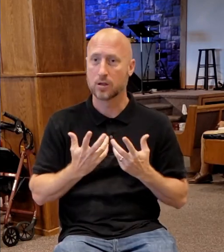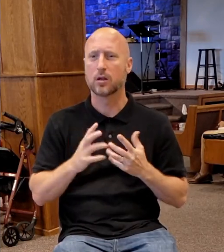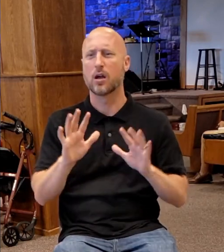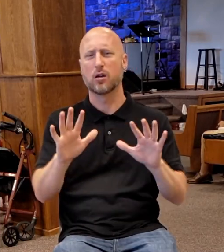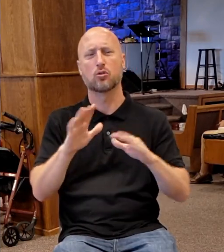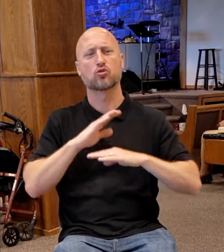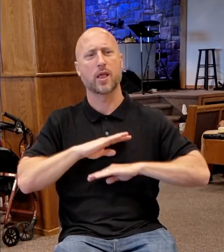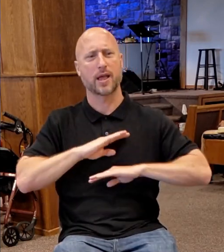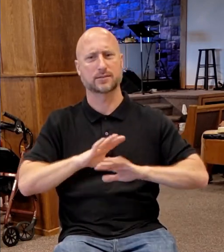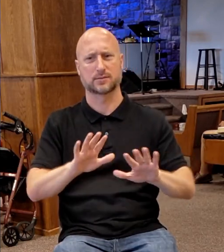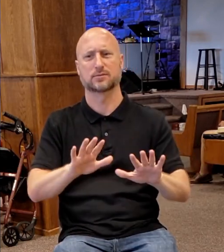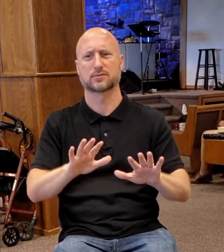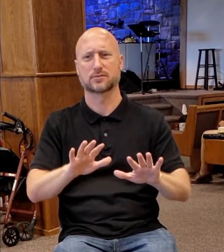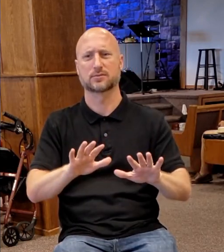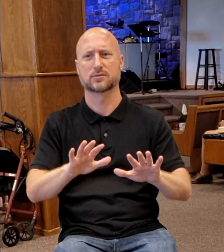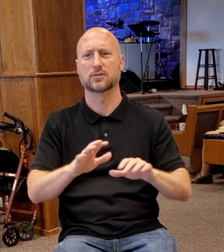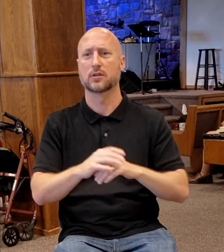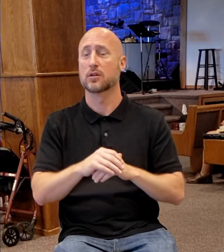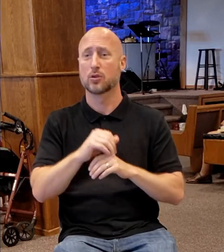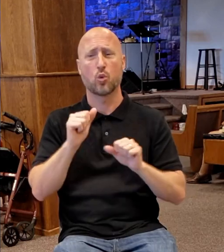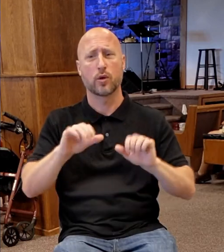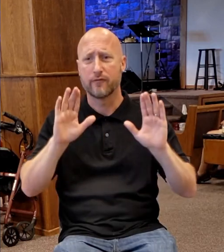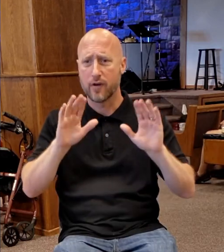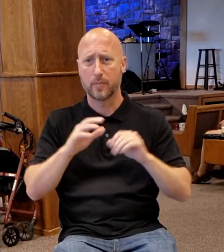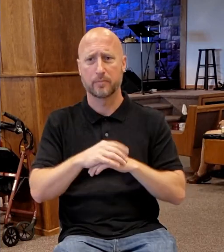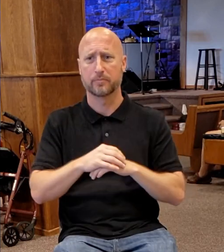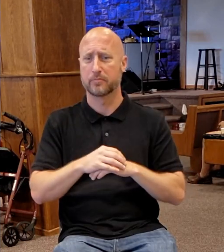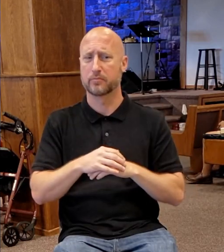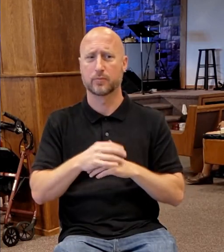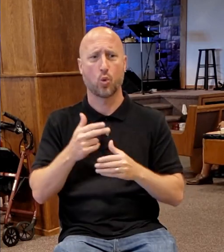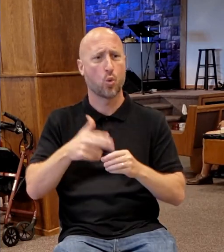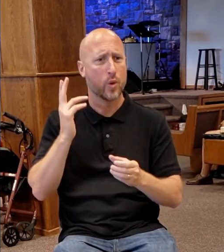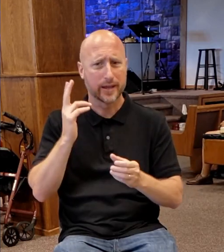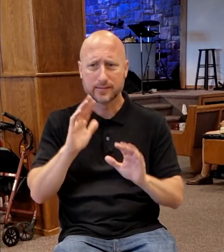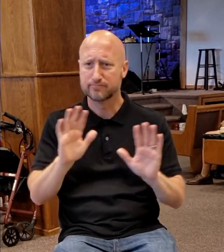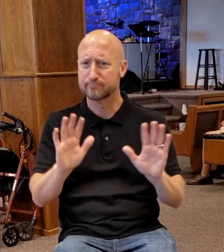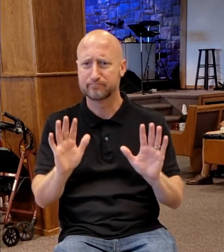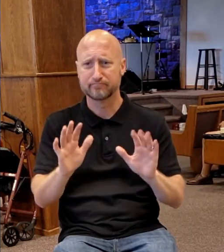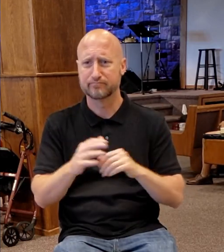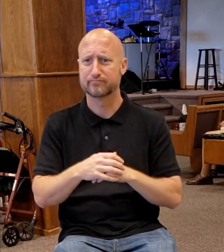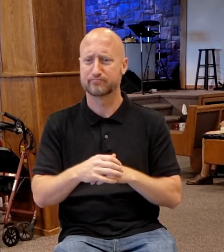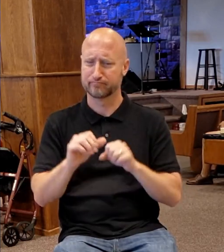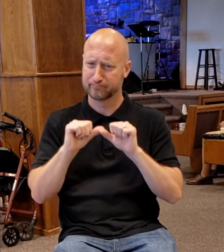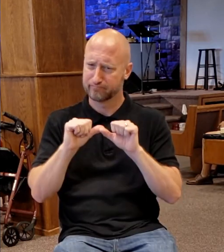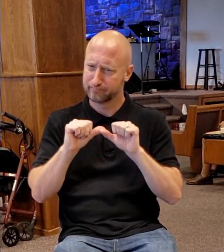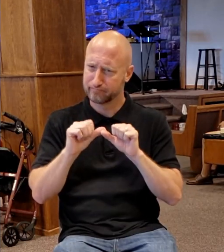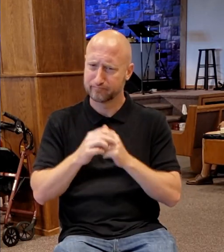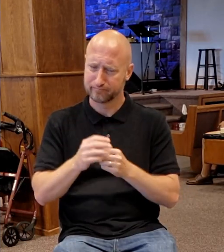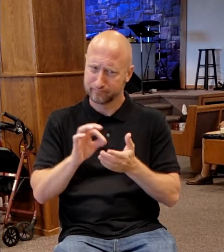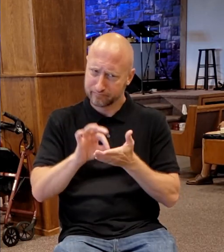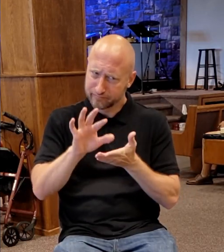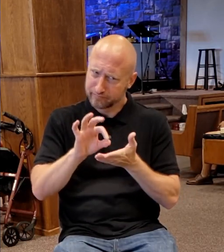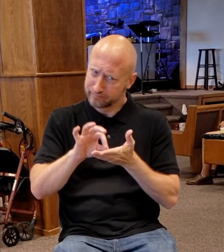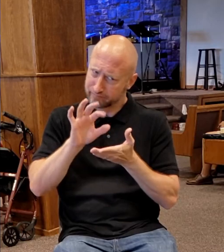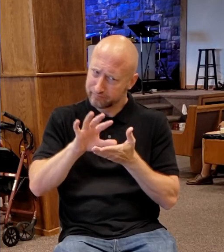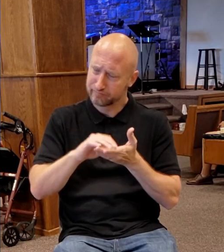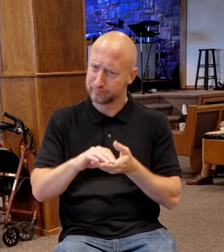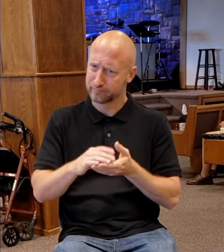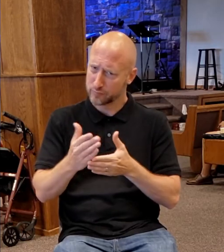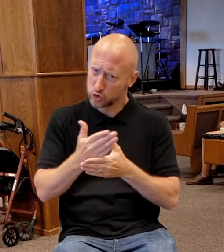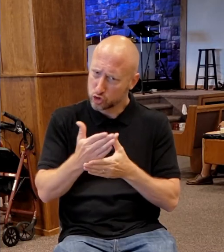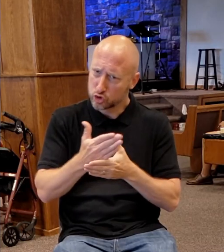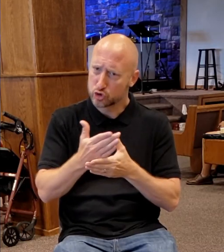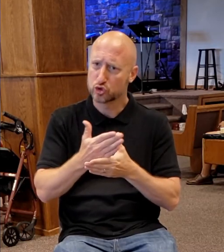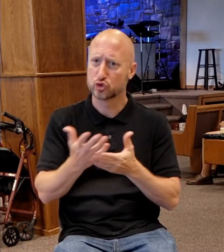saved, don't give up, don't throw in the towel. The word of God never returns void. bears fruit.